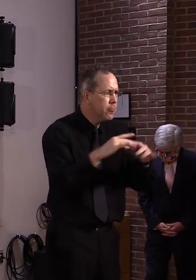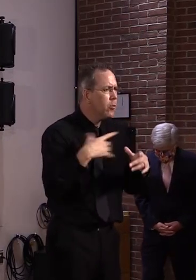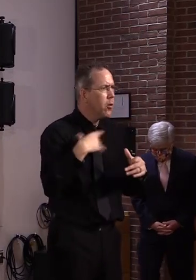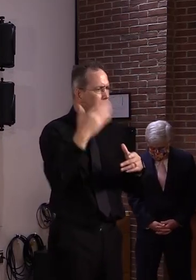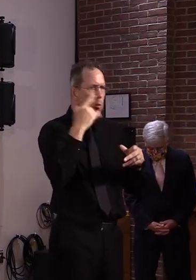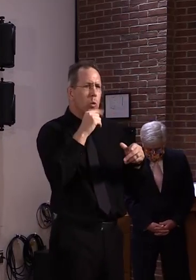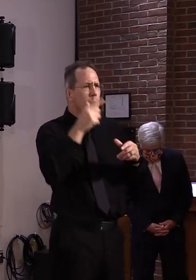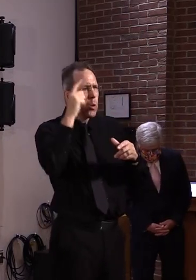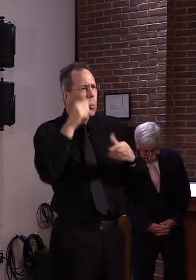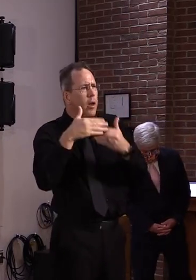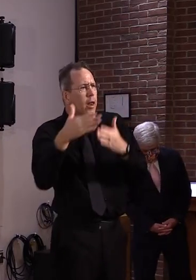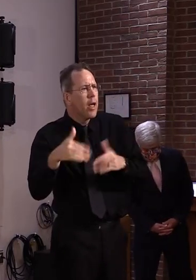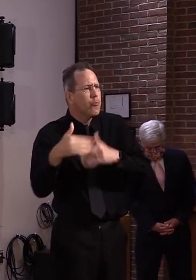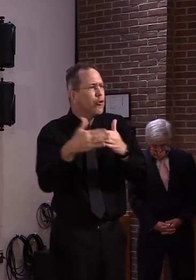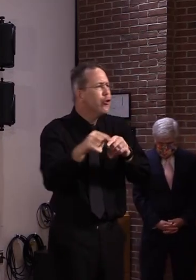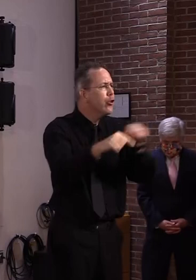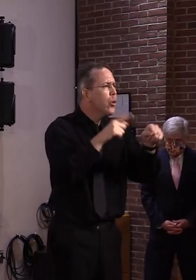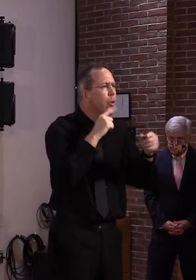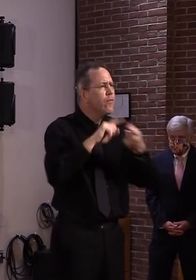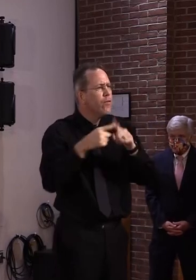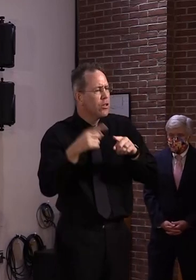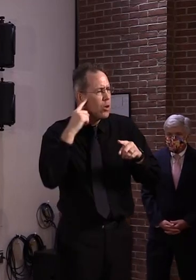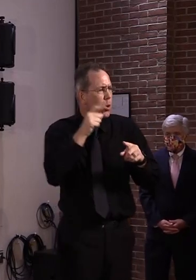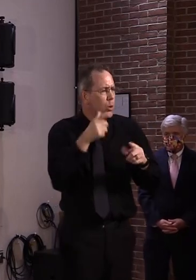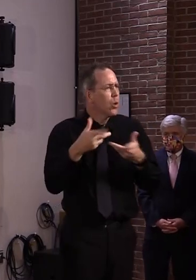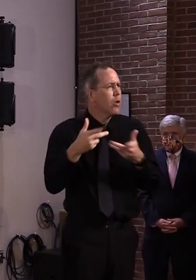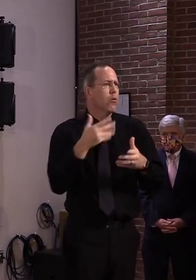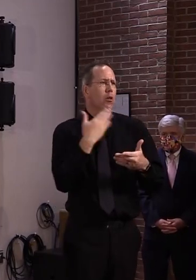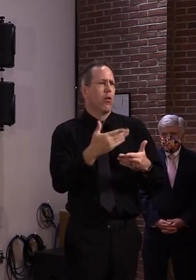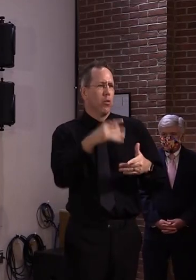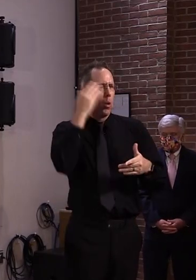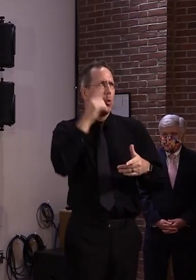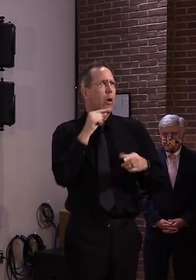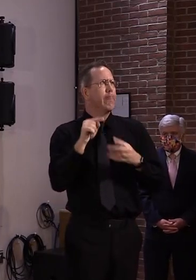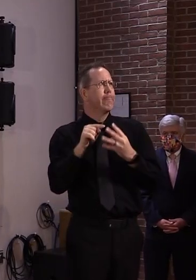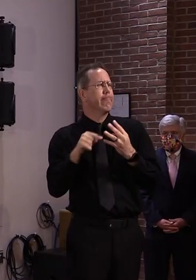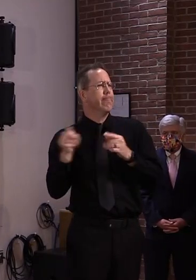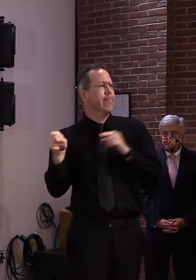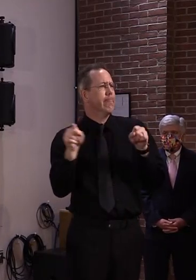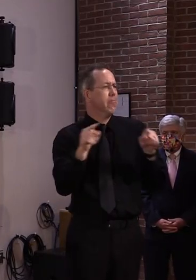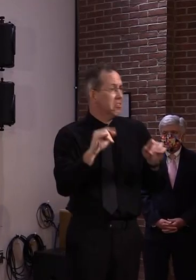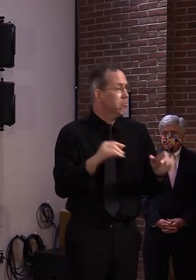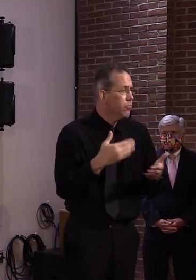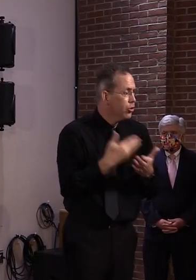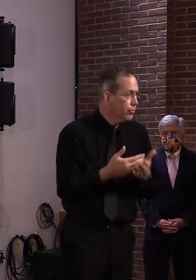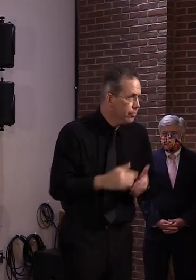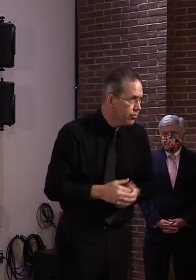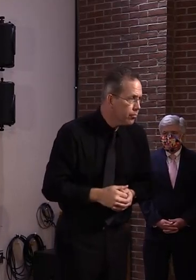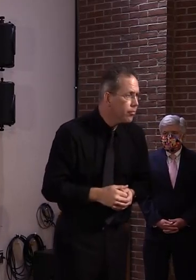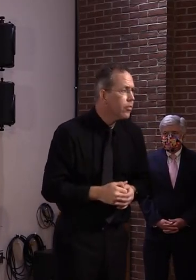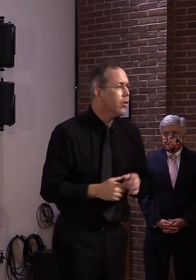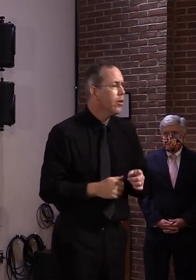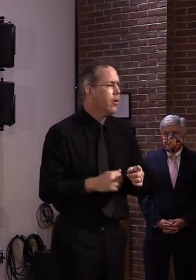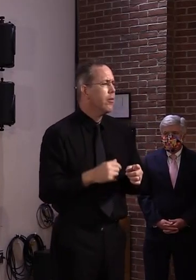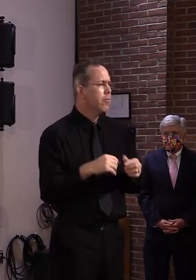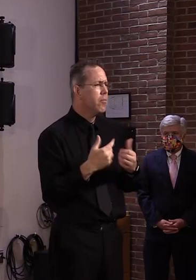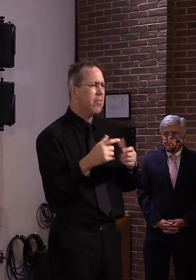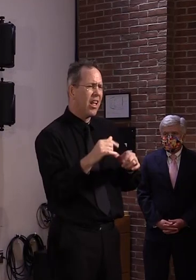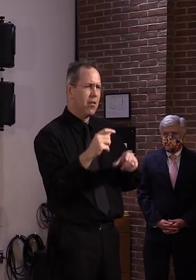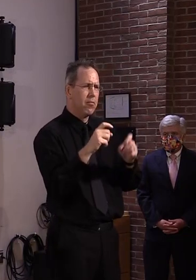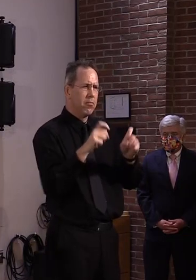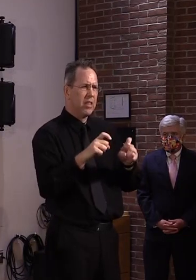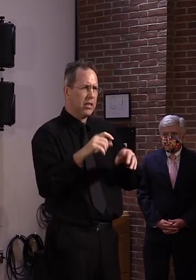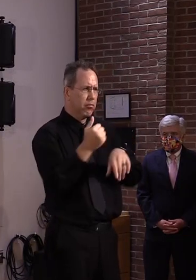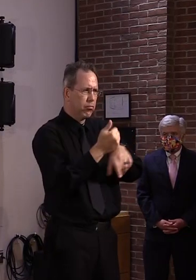risk or not at risk. So those are pop-ups, but then there's obviously testing that can go on within our